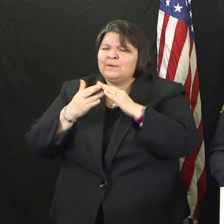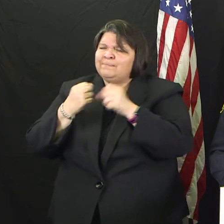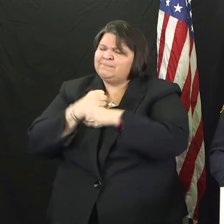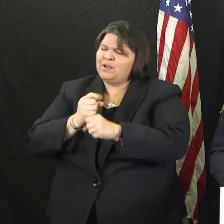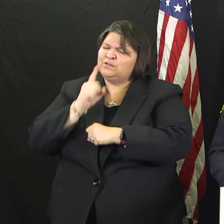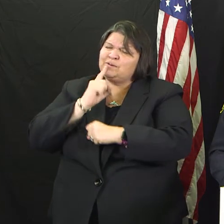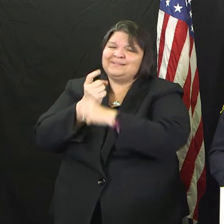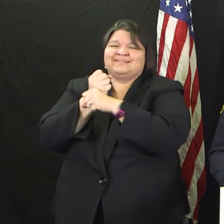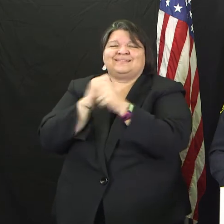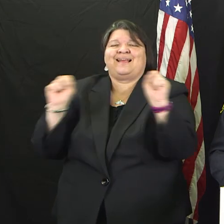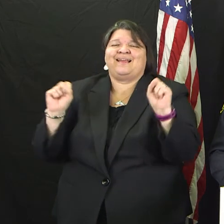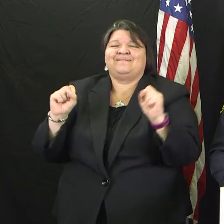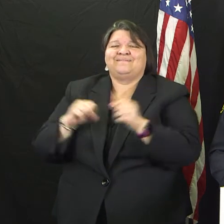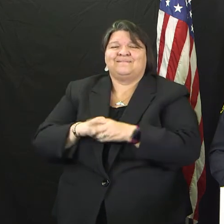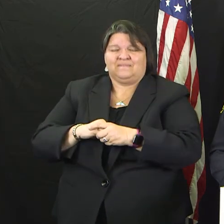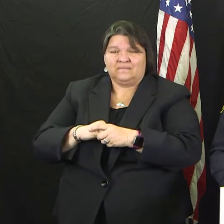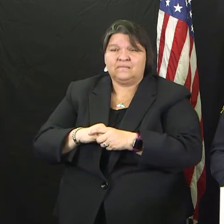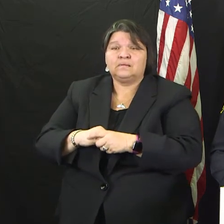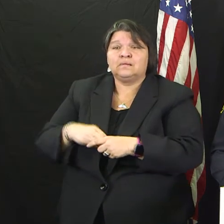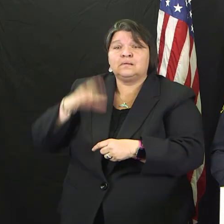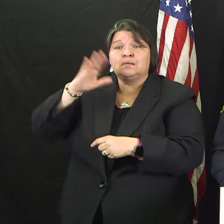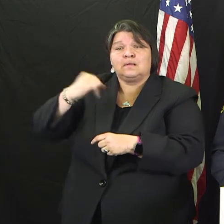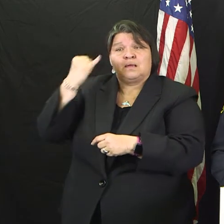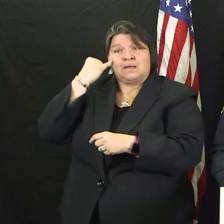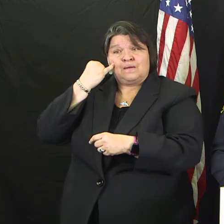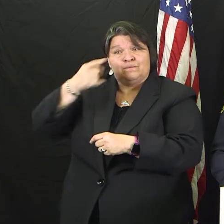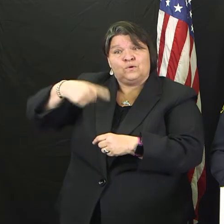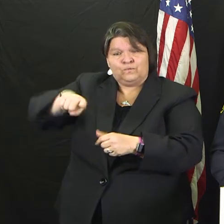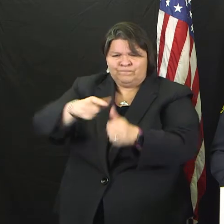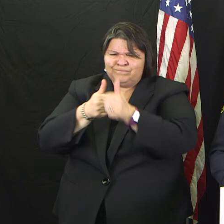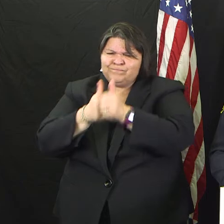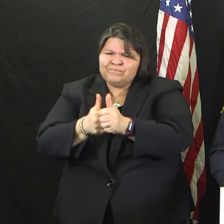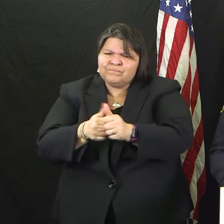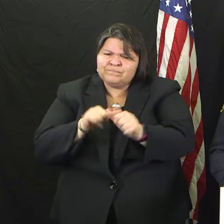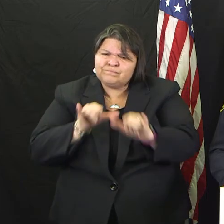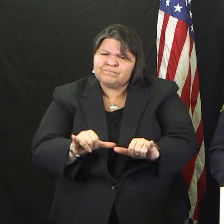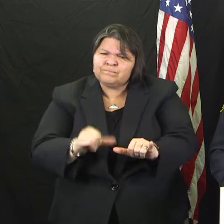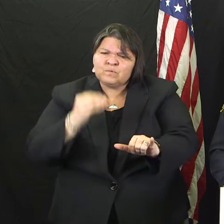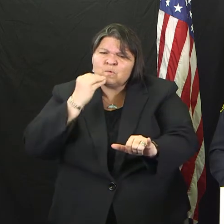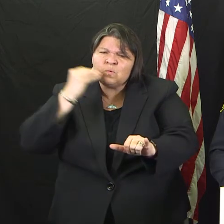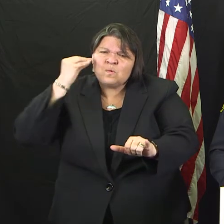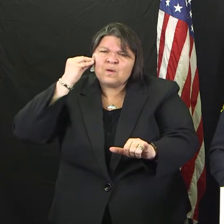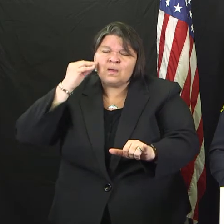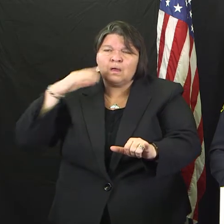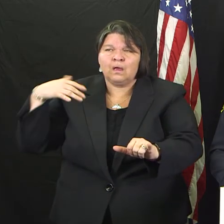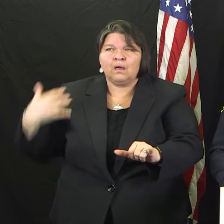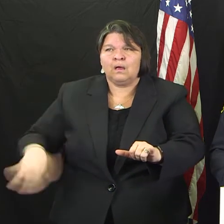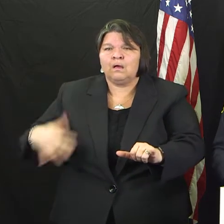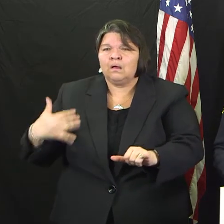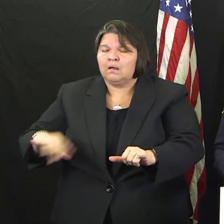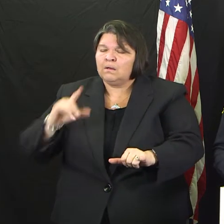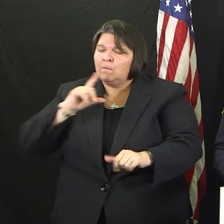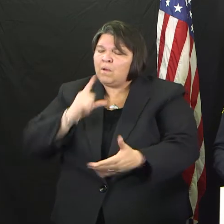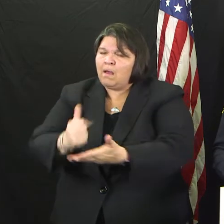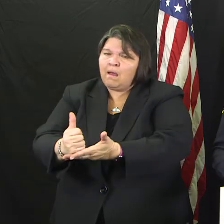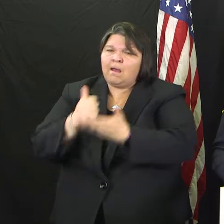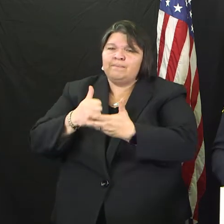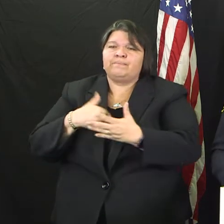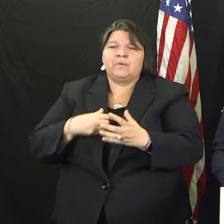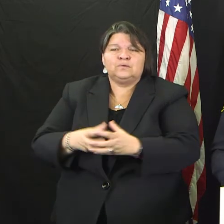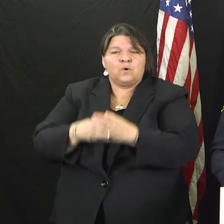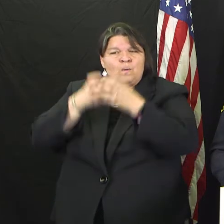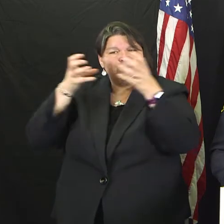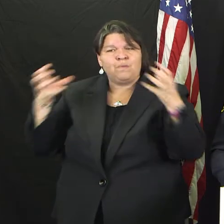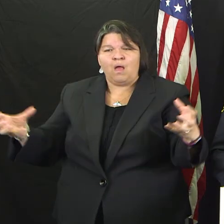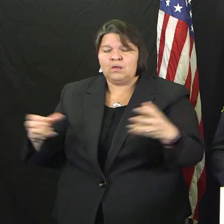the stay home order is going to make that job easier for us. As leaders of this great city, we care for you, we care